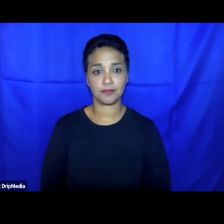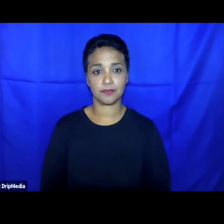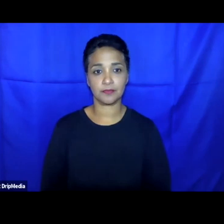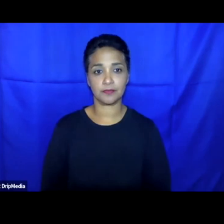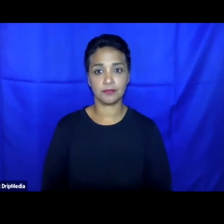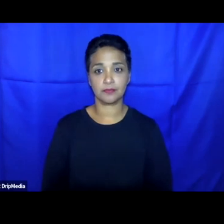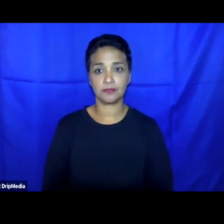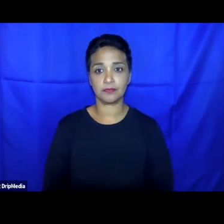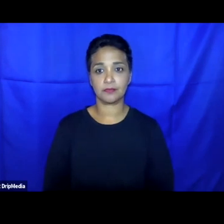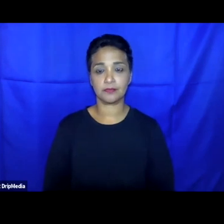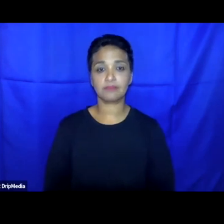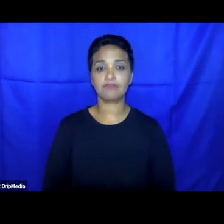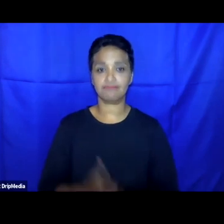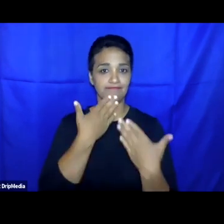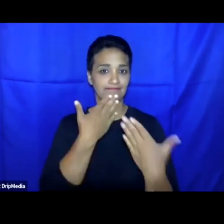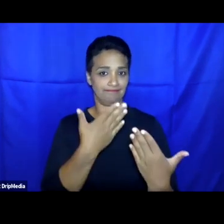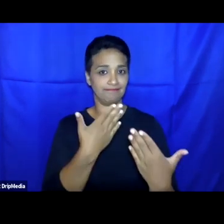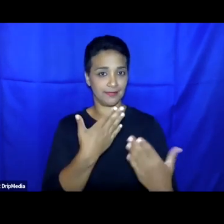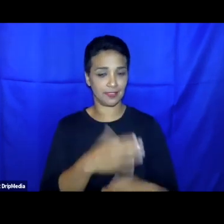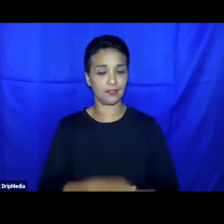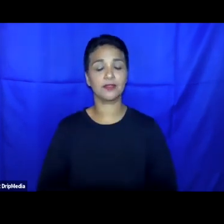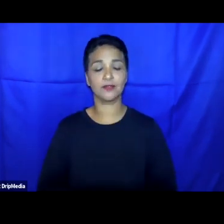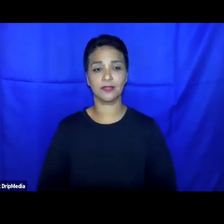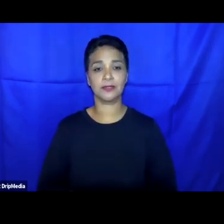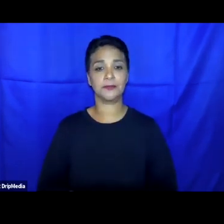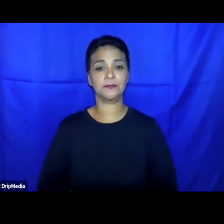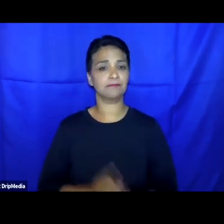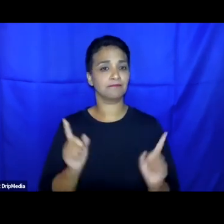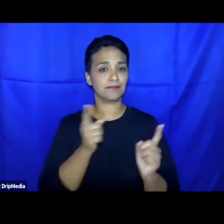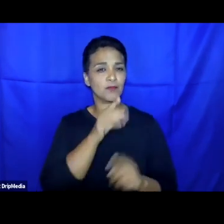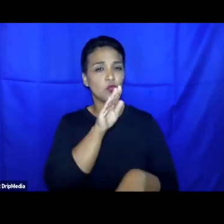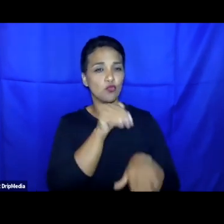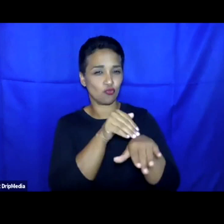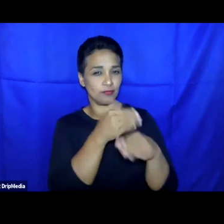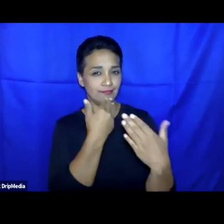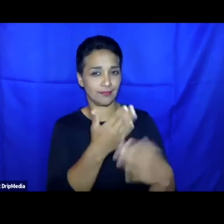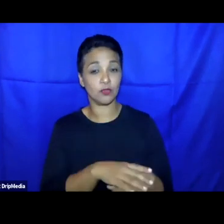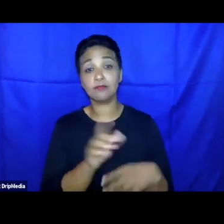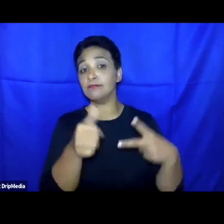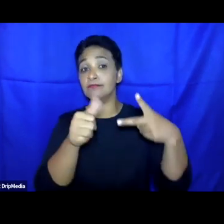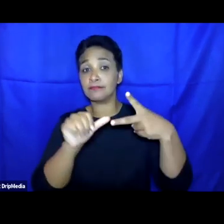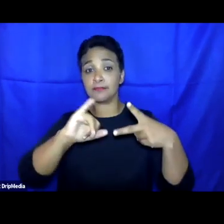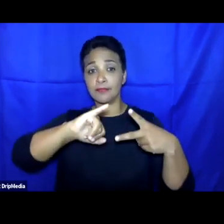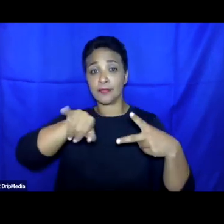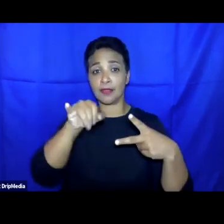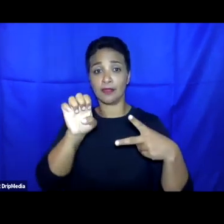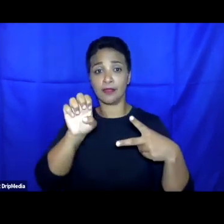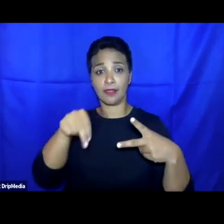Thanks. Thanks a lot, Rosemary, for this comment. Jens, would you like to comment briefly on this, how we can